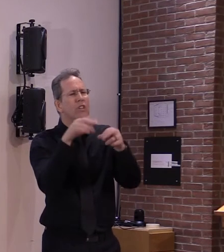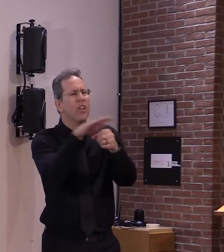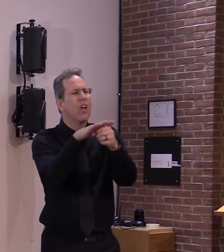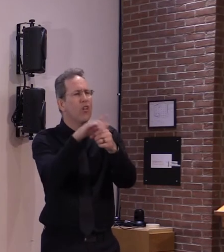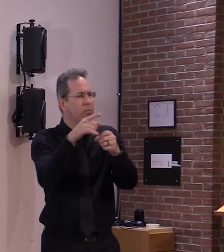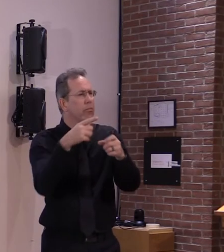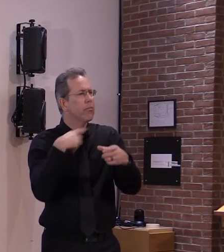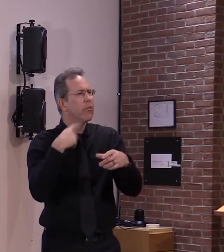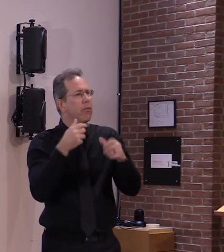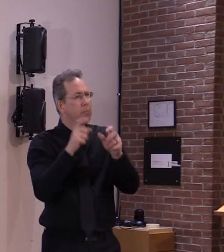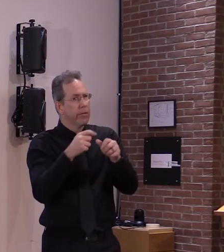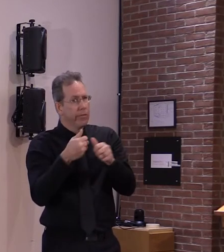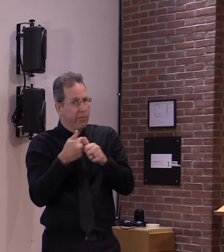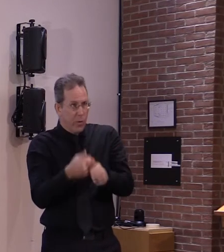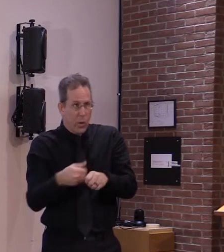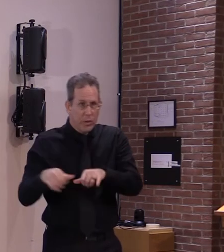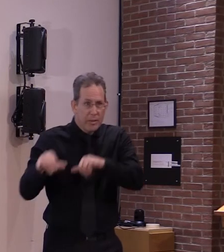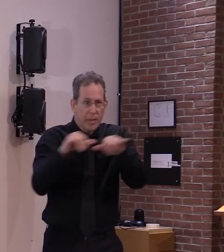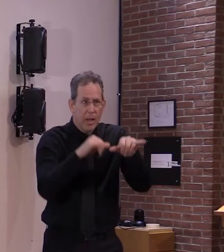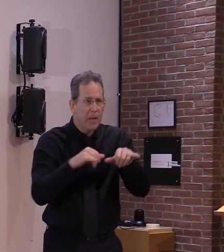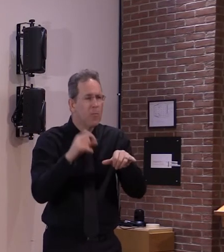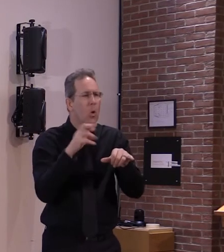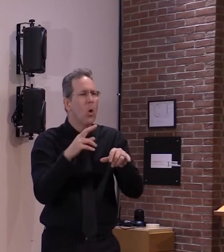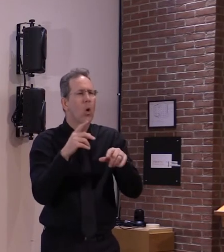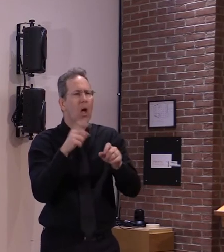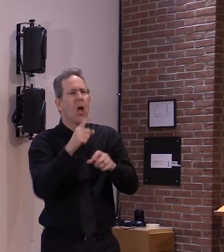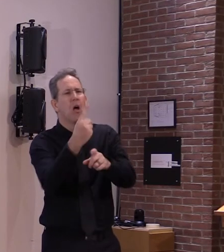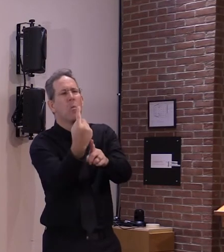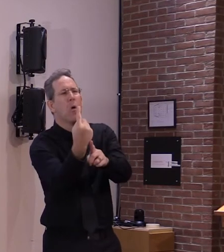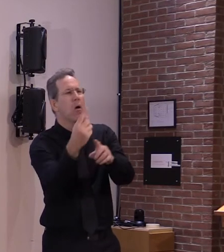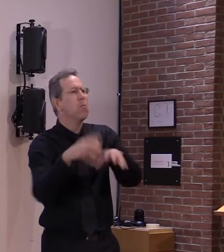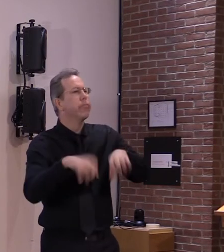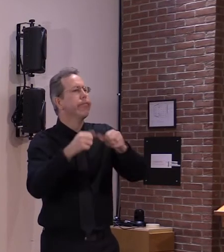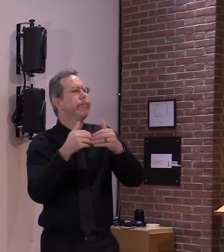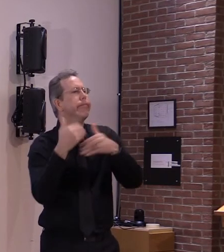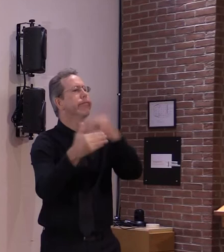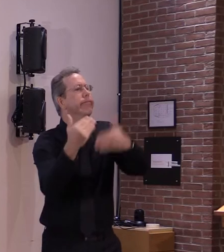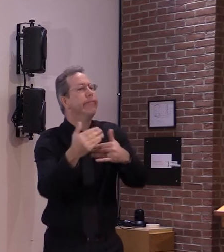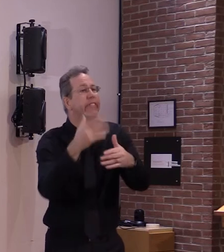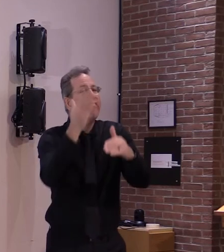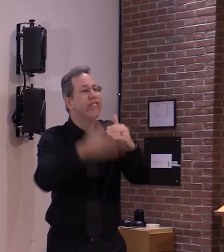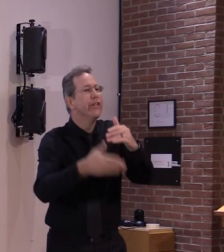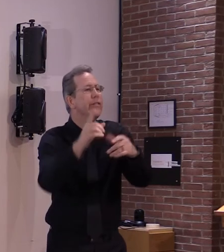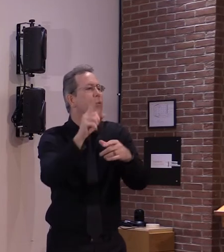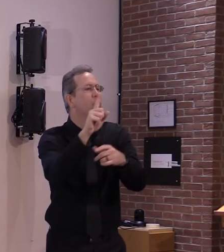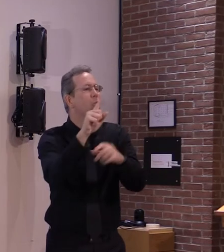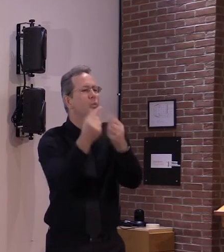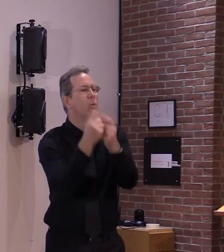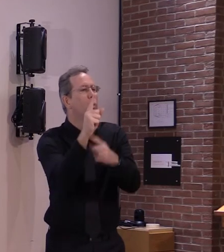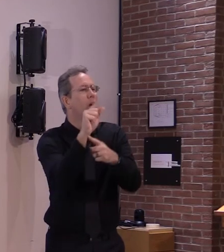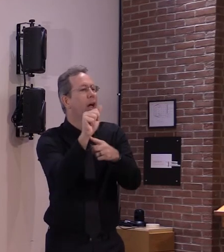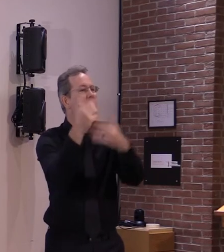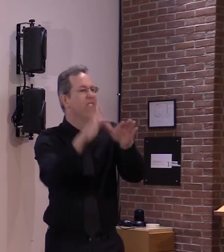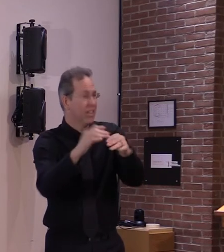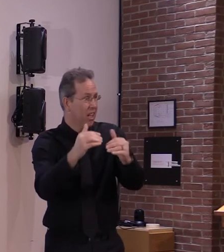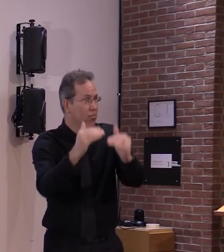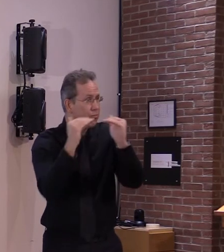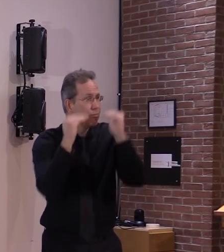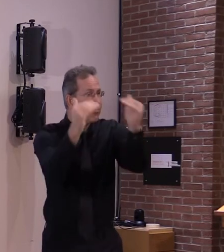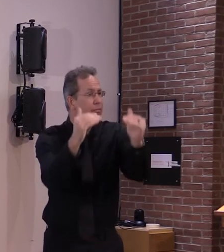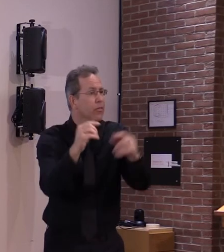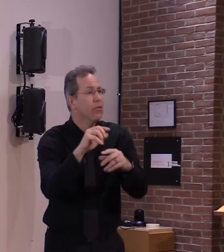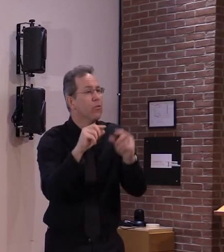and then the whole state will move together to the next phase yeah i think the fairest process would be to have the whole state wrap up